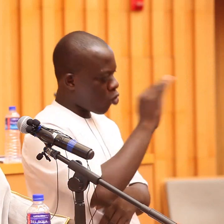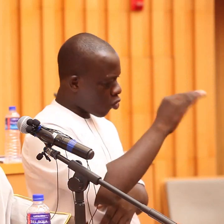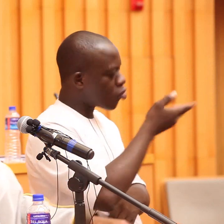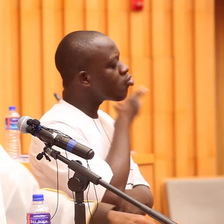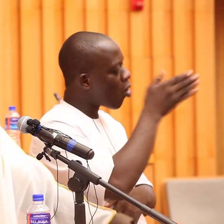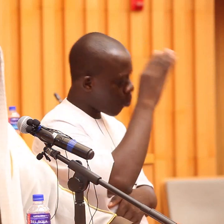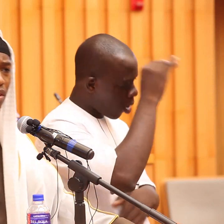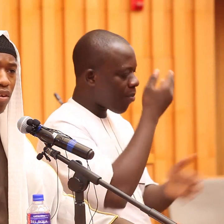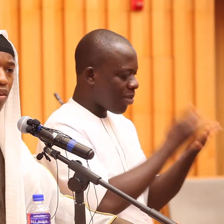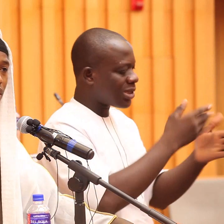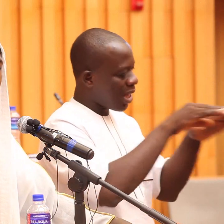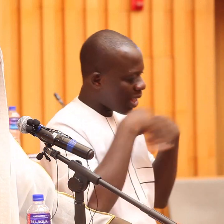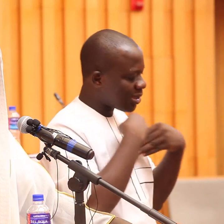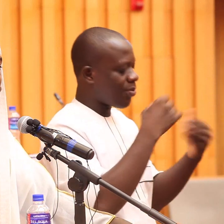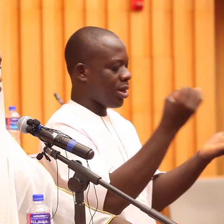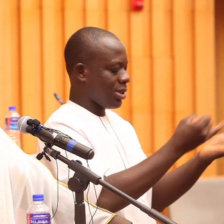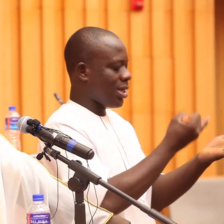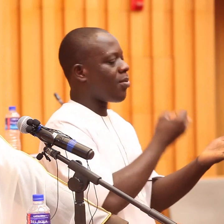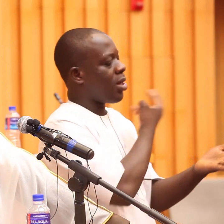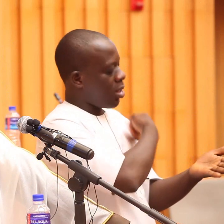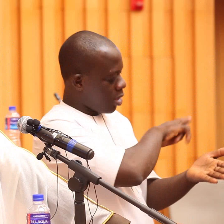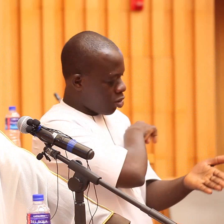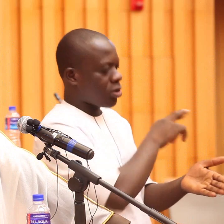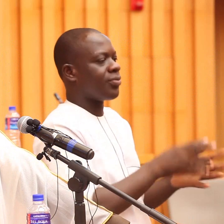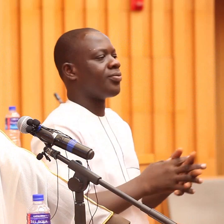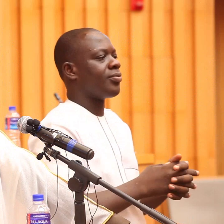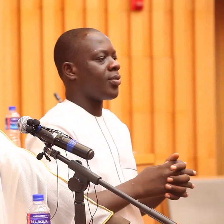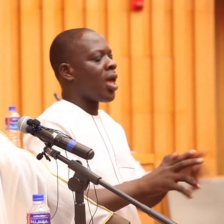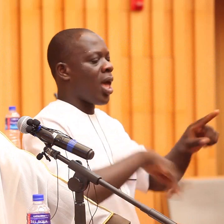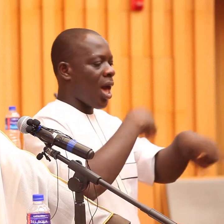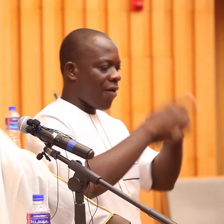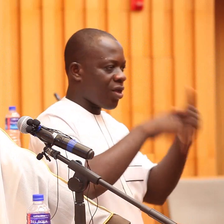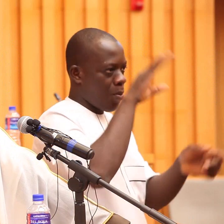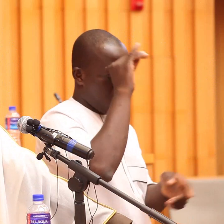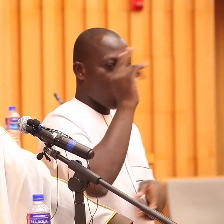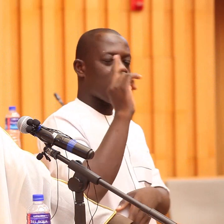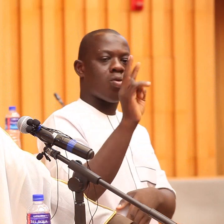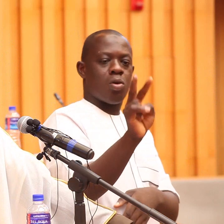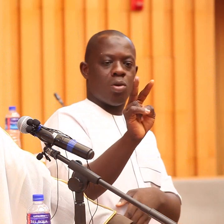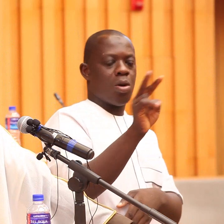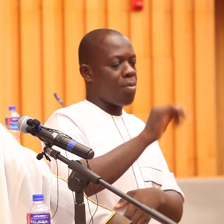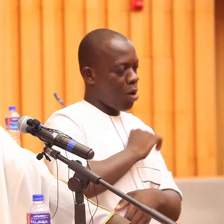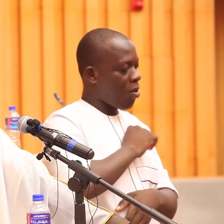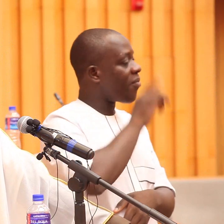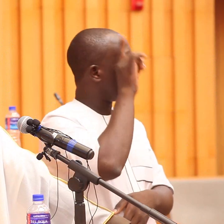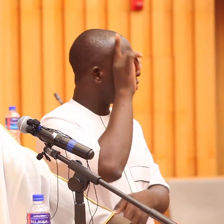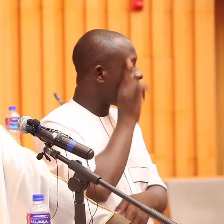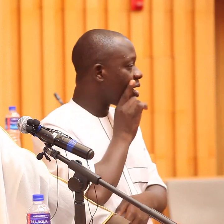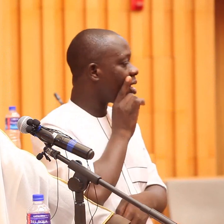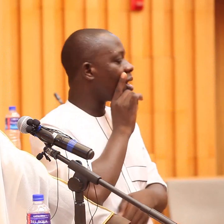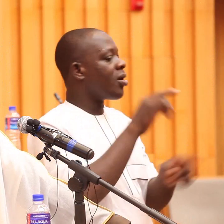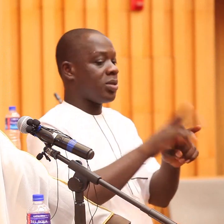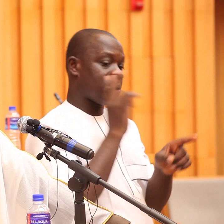accept the islamic religion mashallah then the boy then looked at his dad to see whether